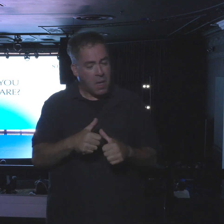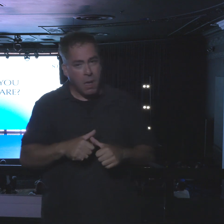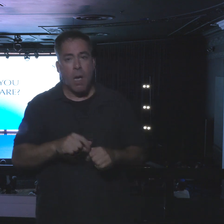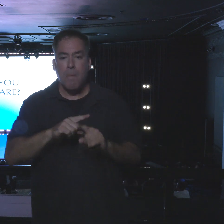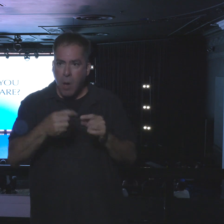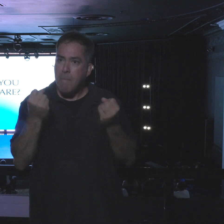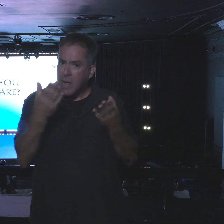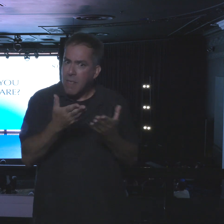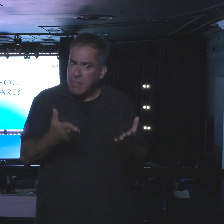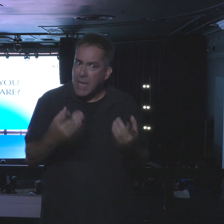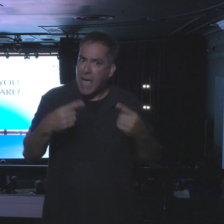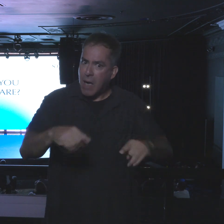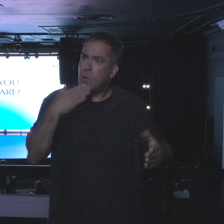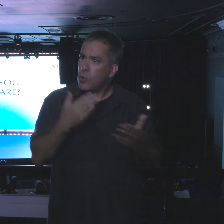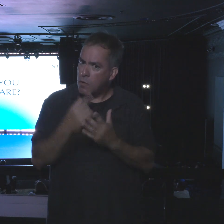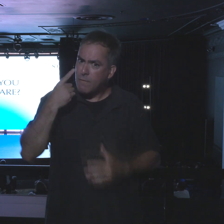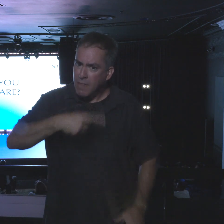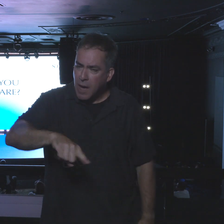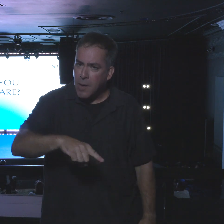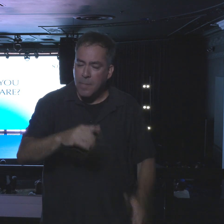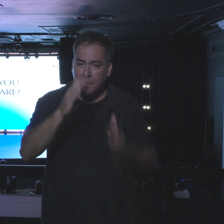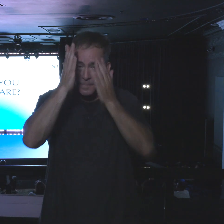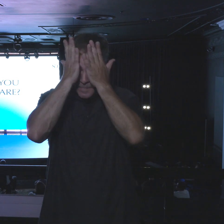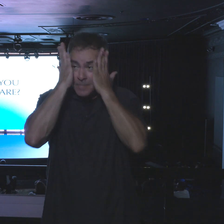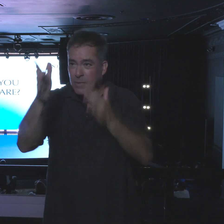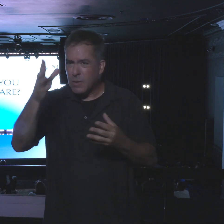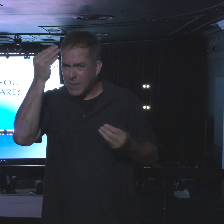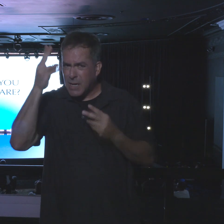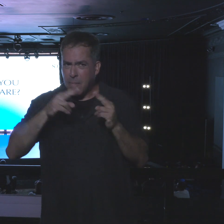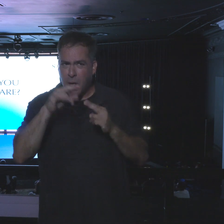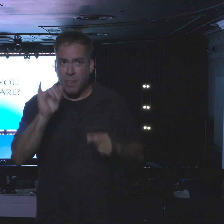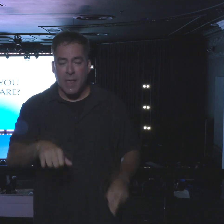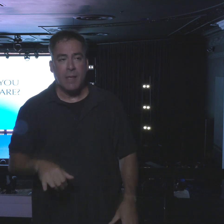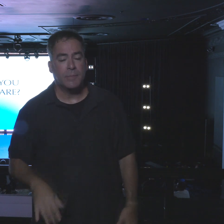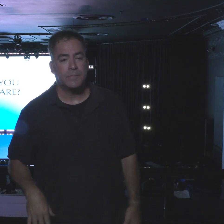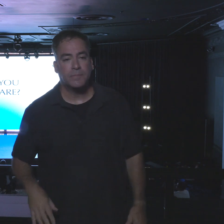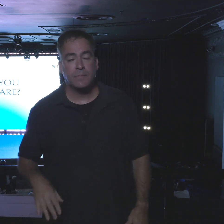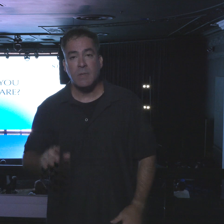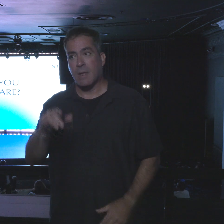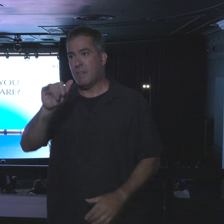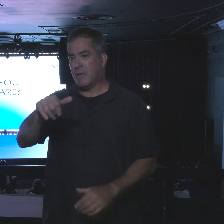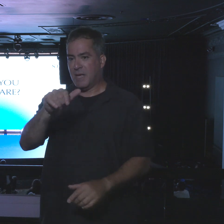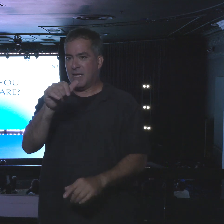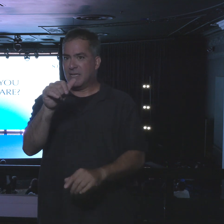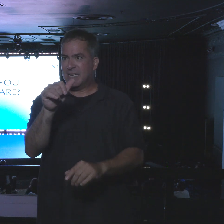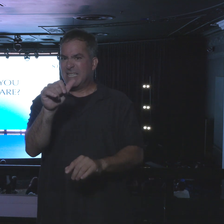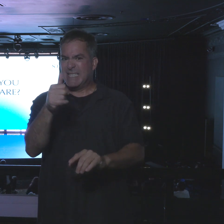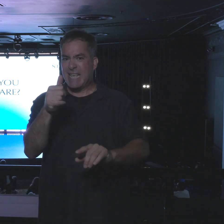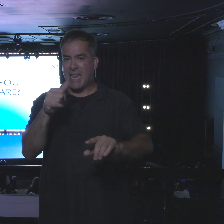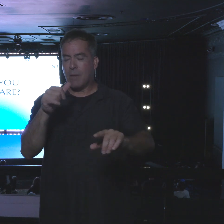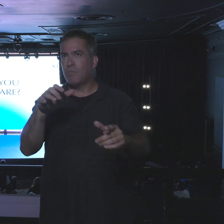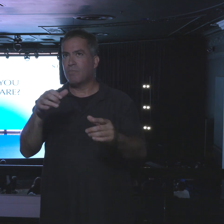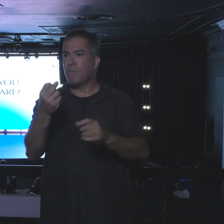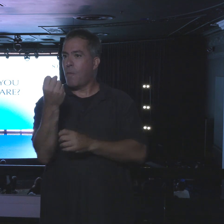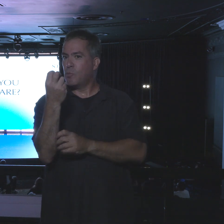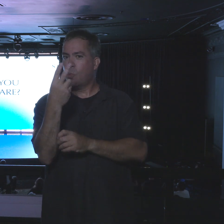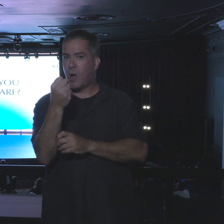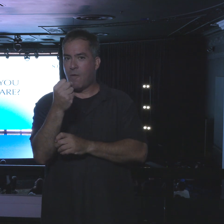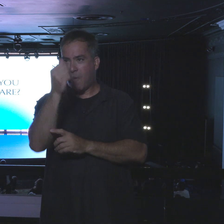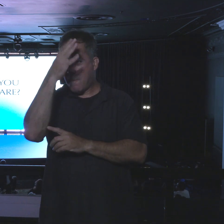good things did happen. So think about this. The 10 spies literally thought themselves